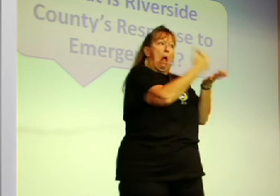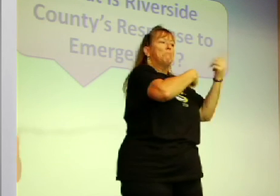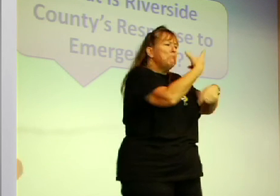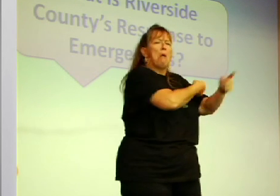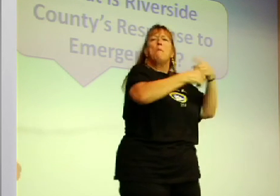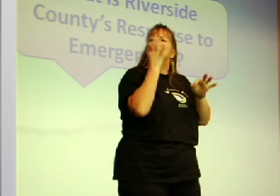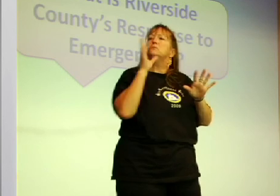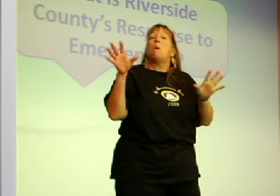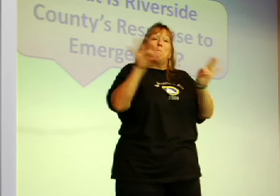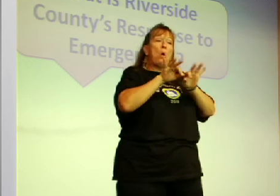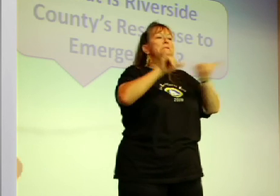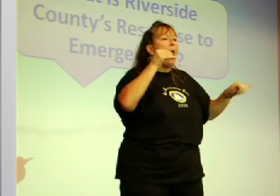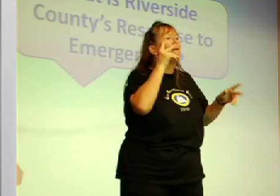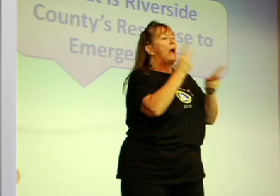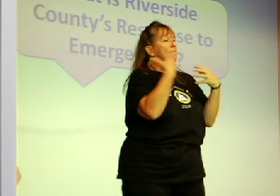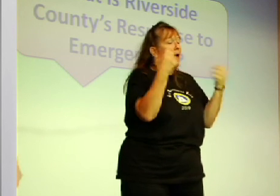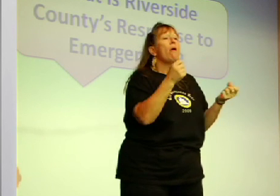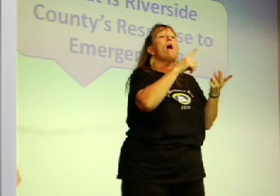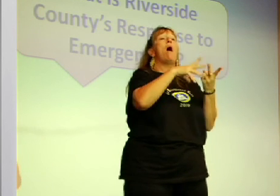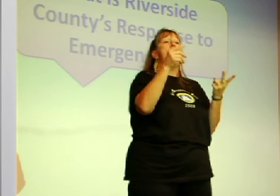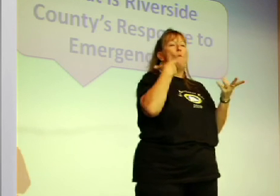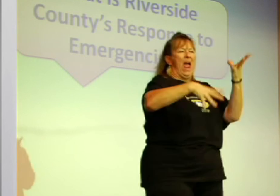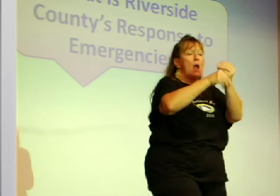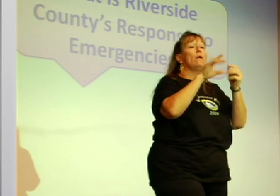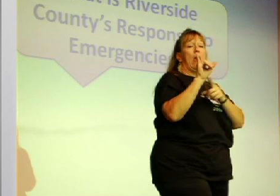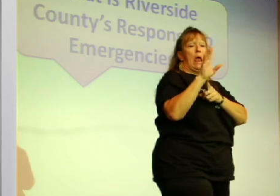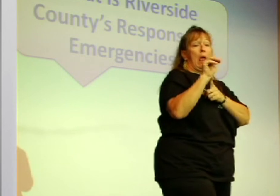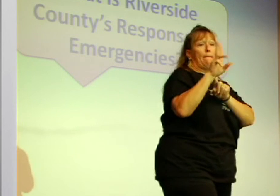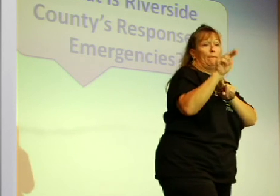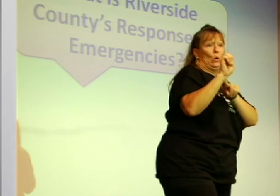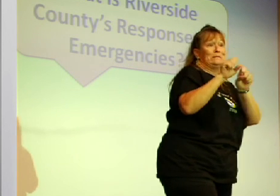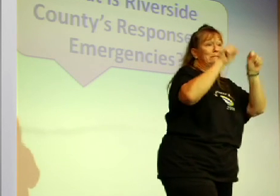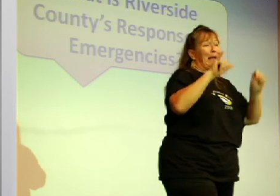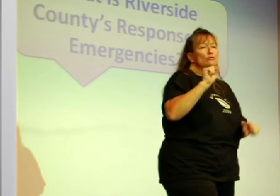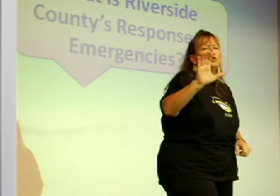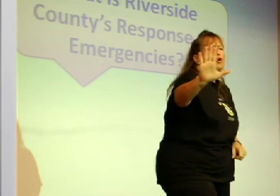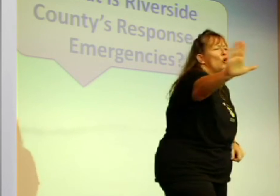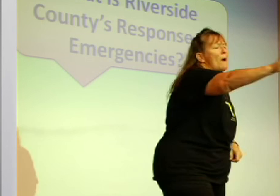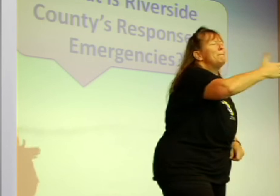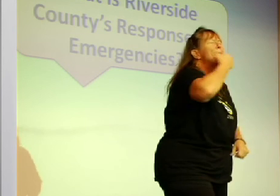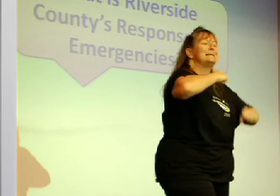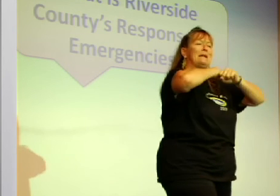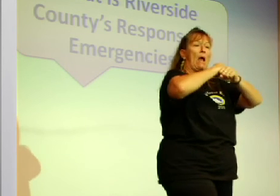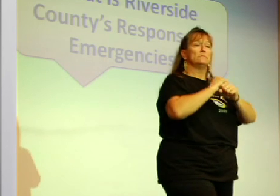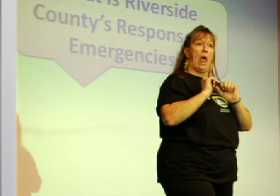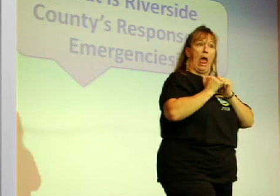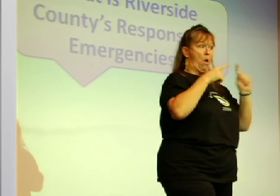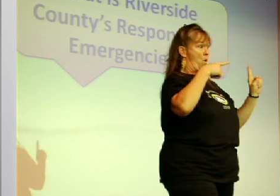else that you know panics just let them know that the vaccine is coming just make sure that you stay calm if you get sick your immune system is your best